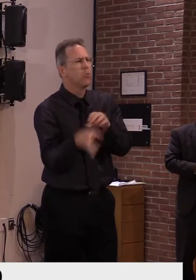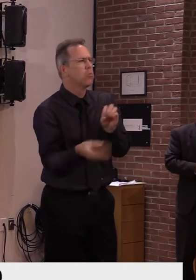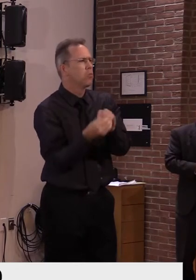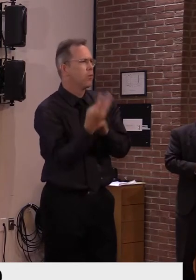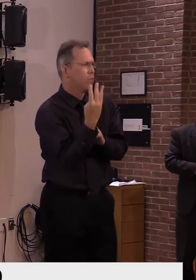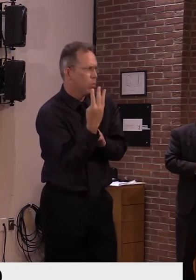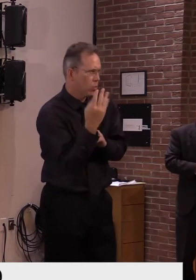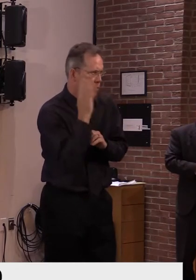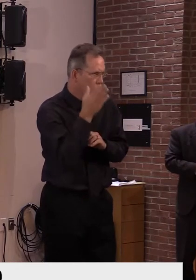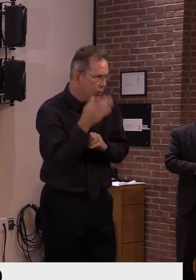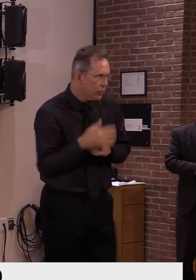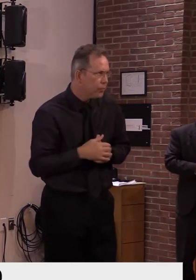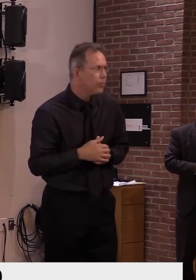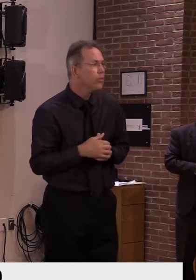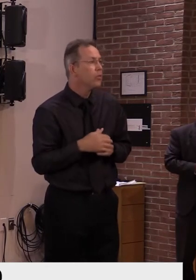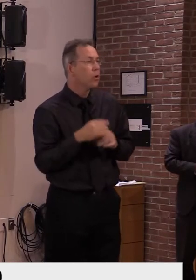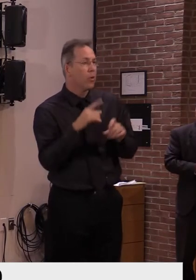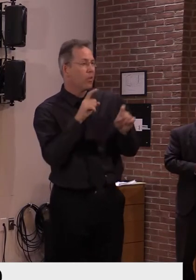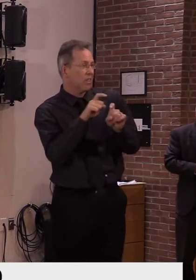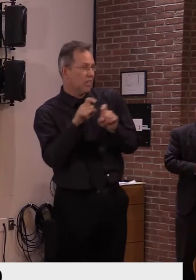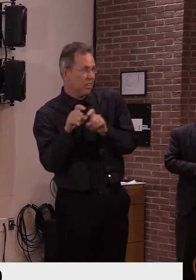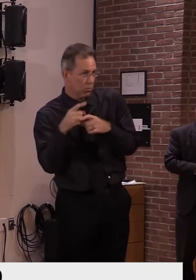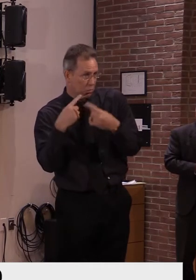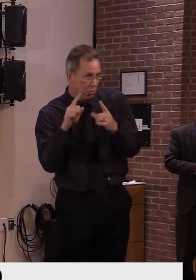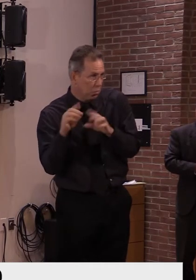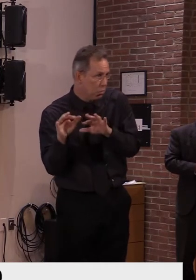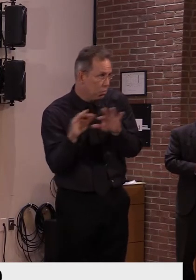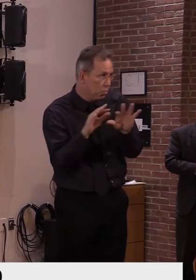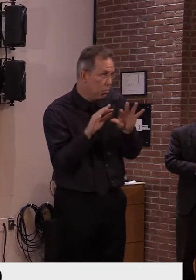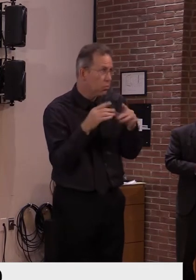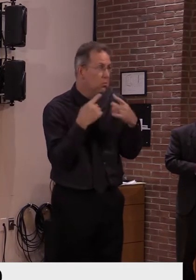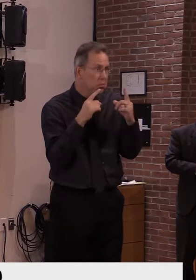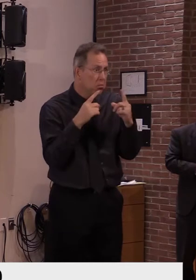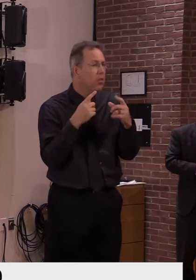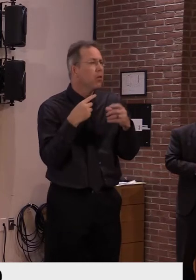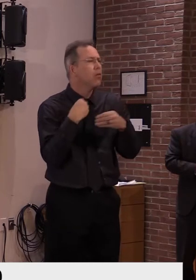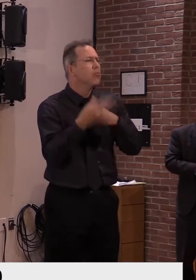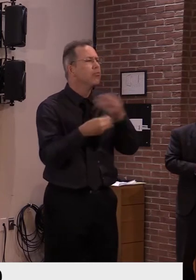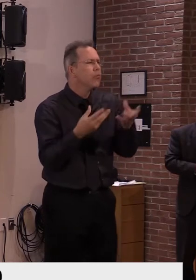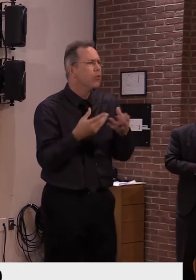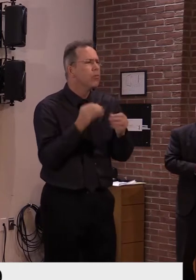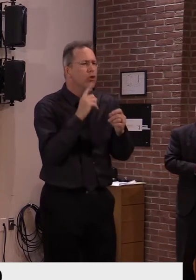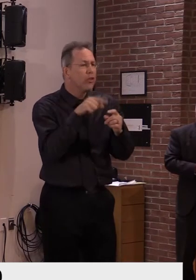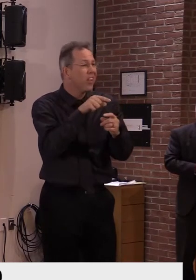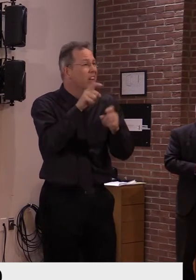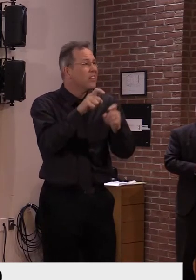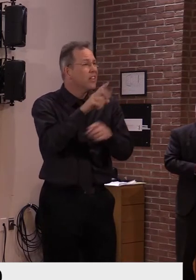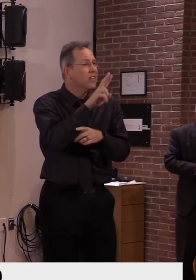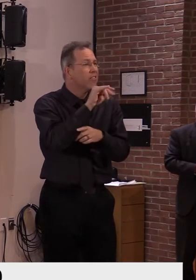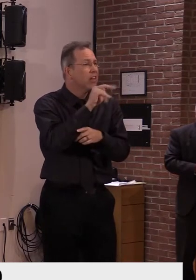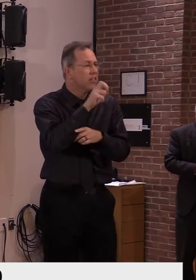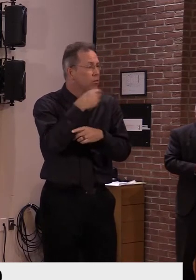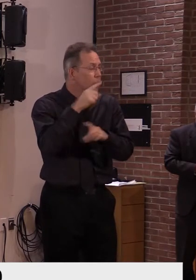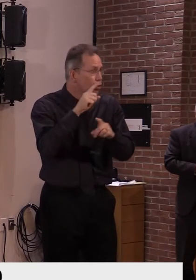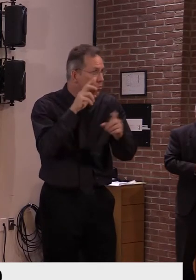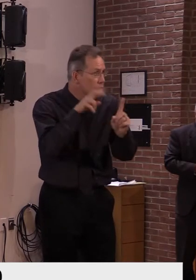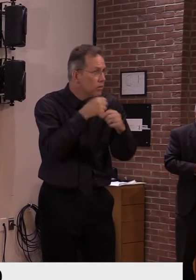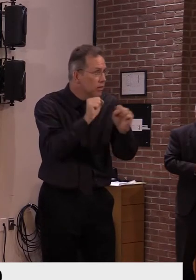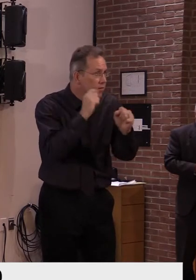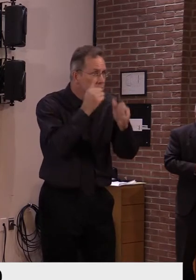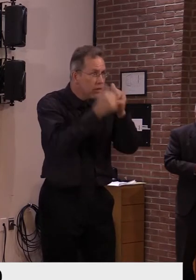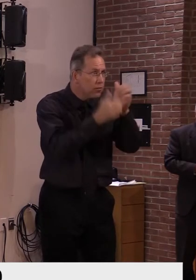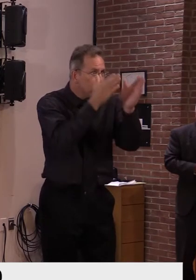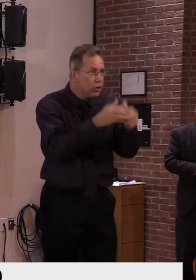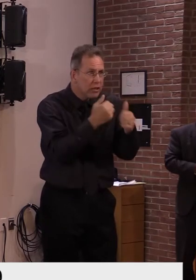phases of human testing, where safety is very emphasized, as well as looking at whether the vaccines make the immune response we